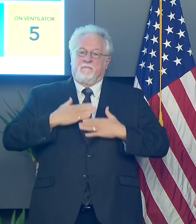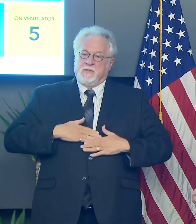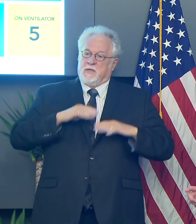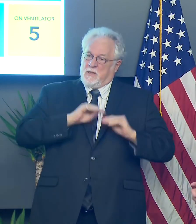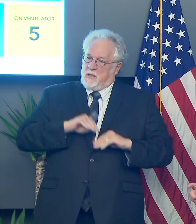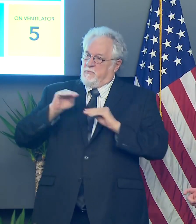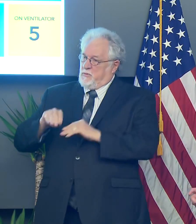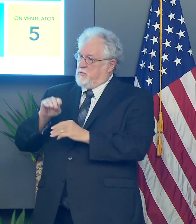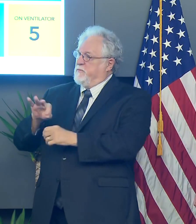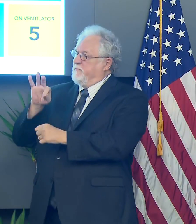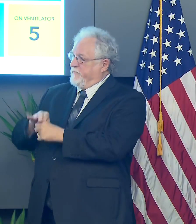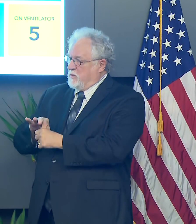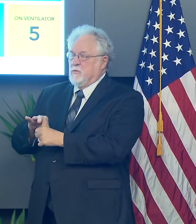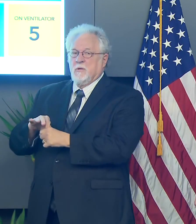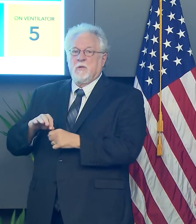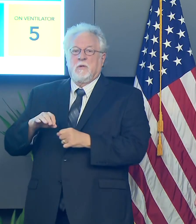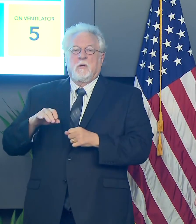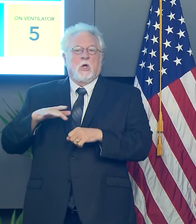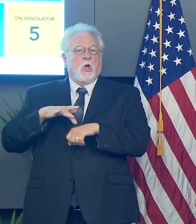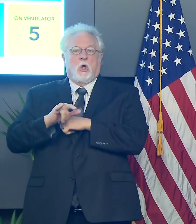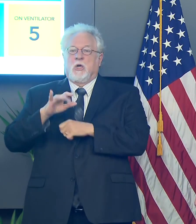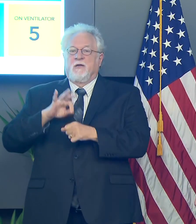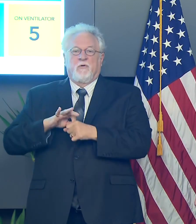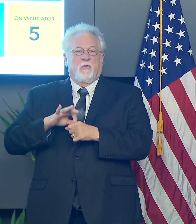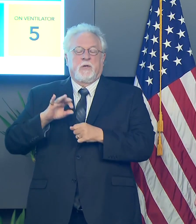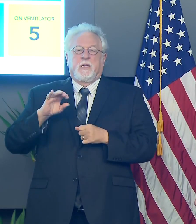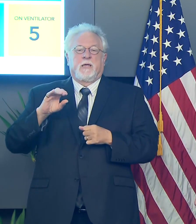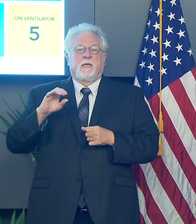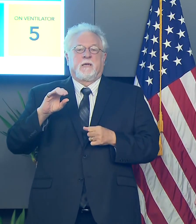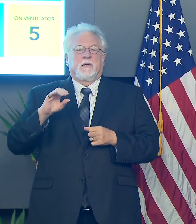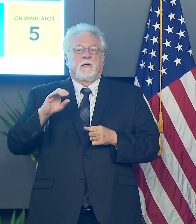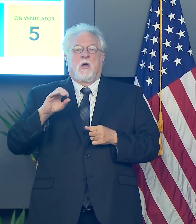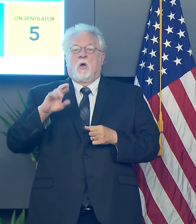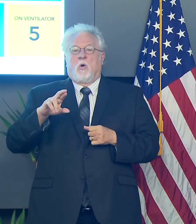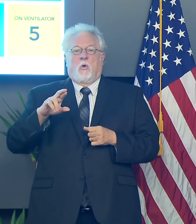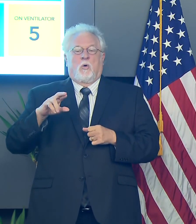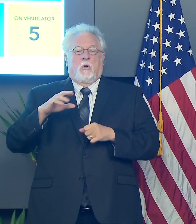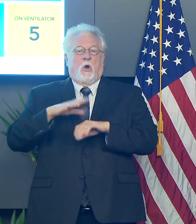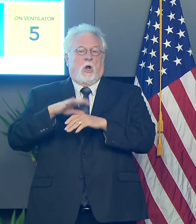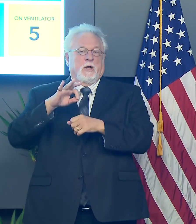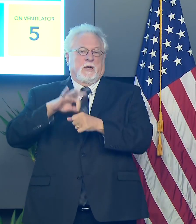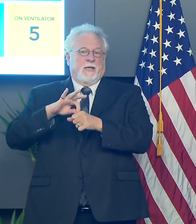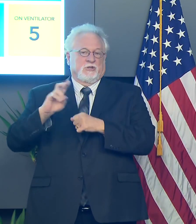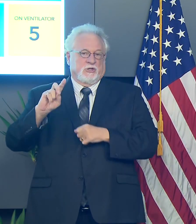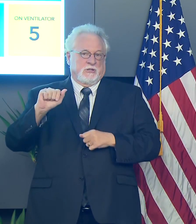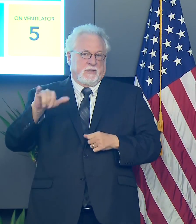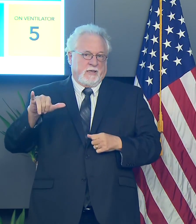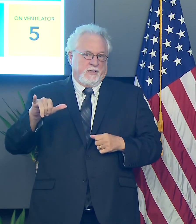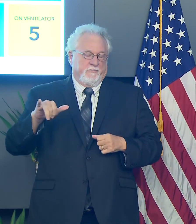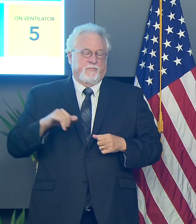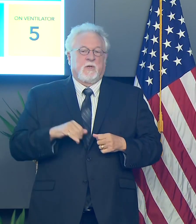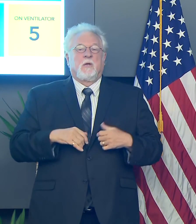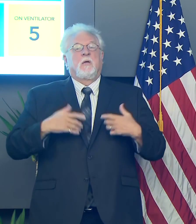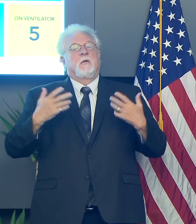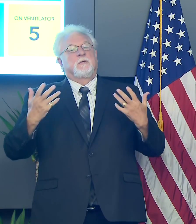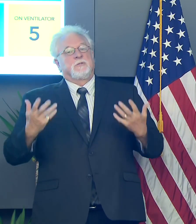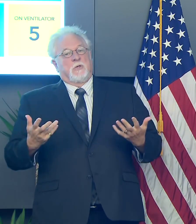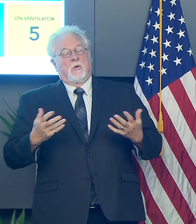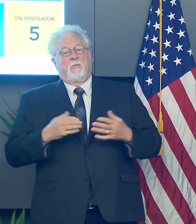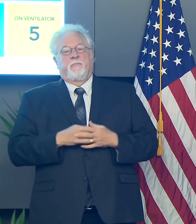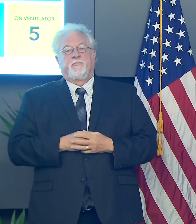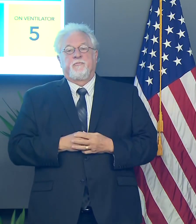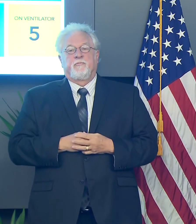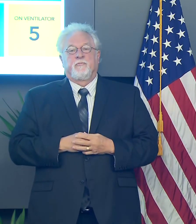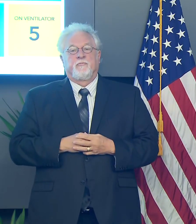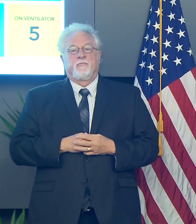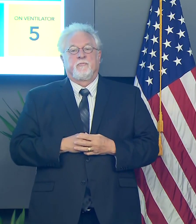move to a polling location, whether it's an early voting on or on election day. Uh, so, um,